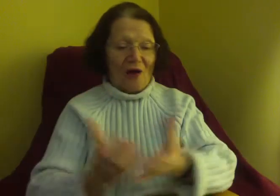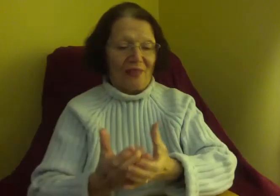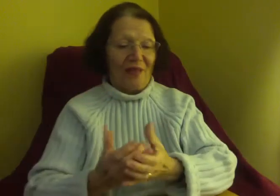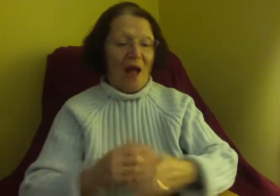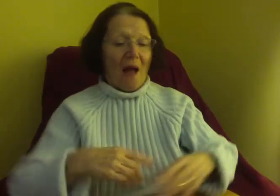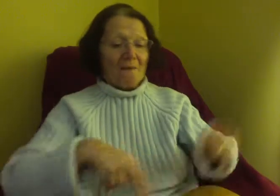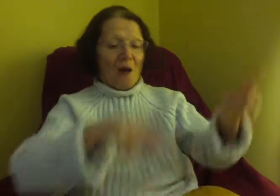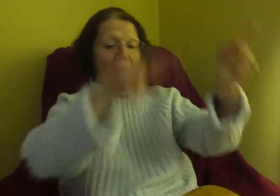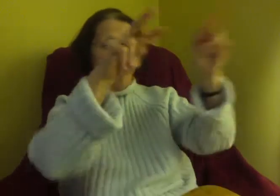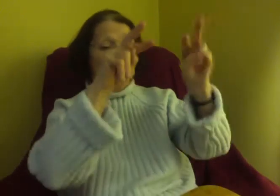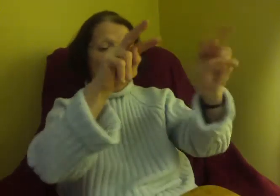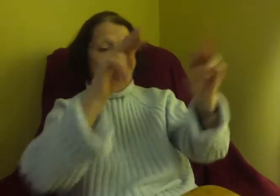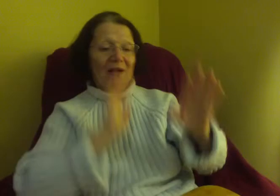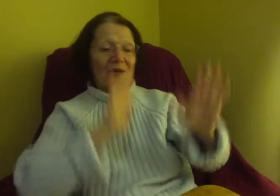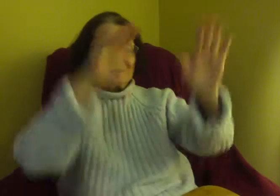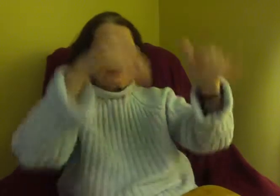It's that